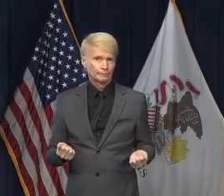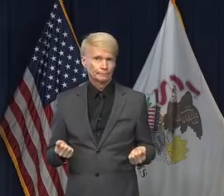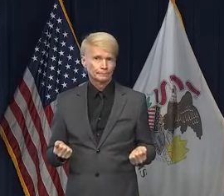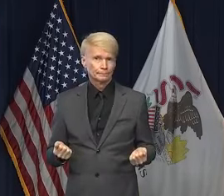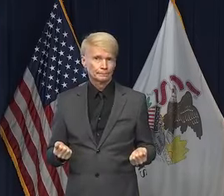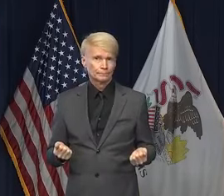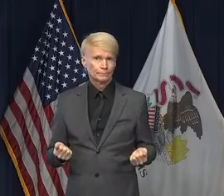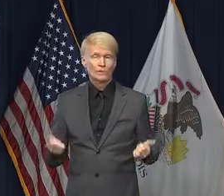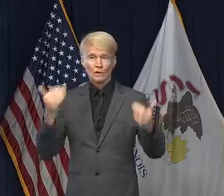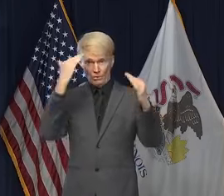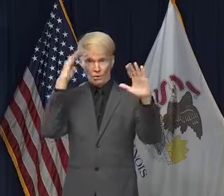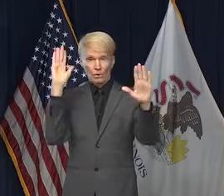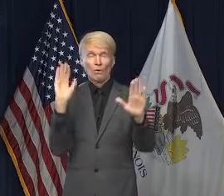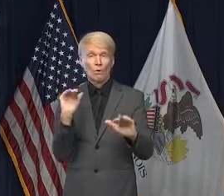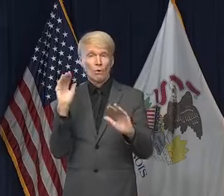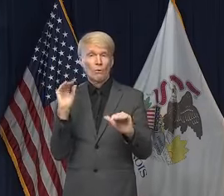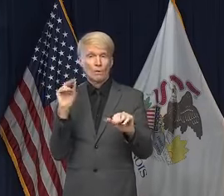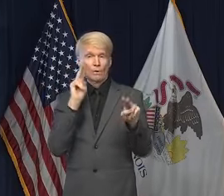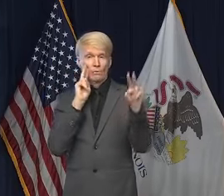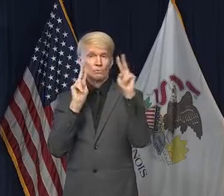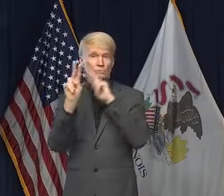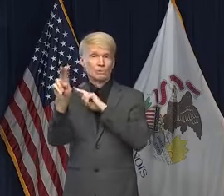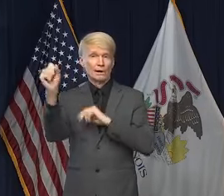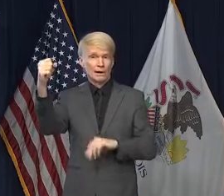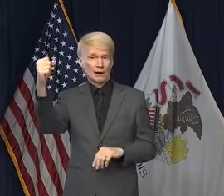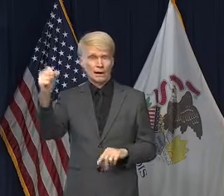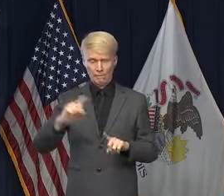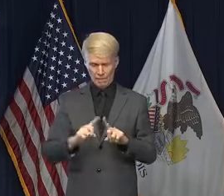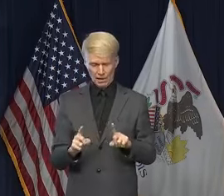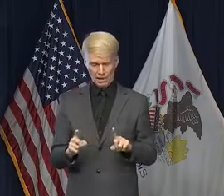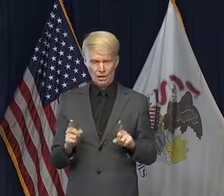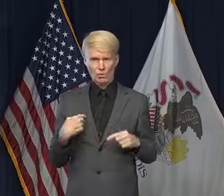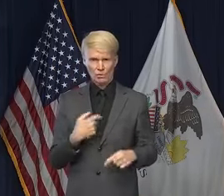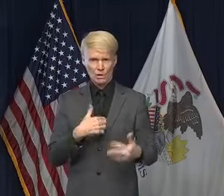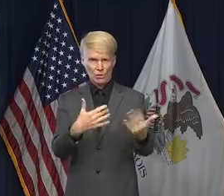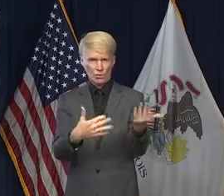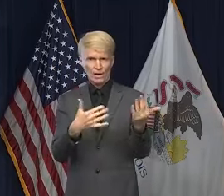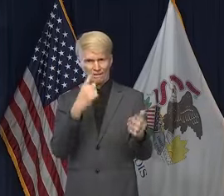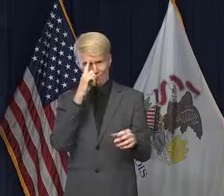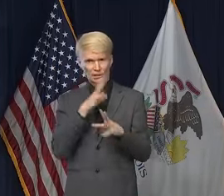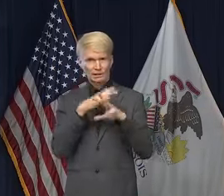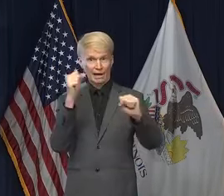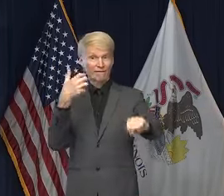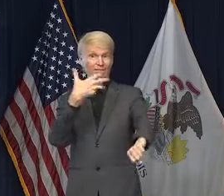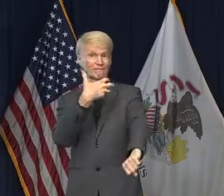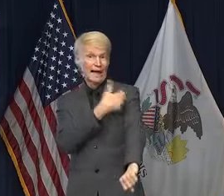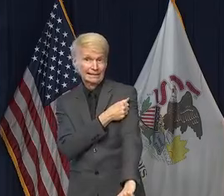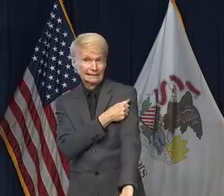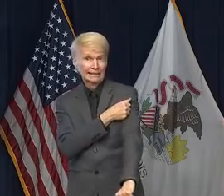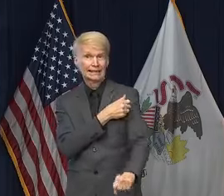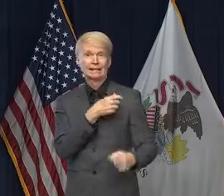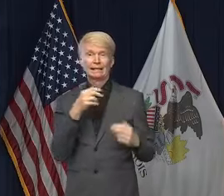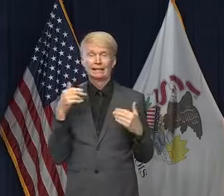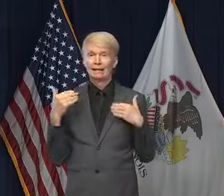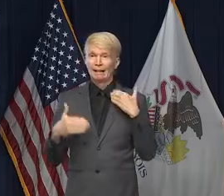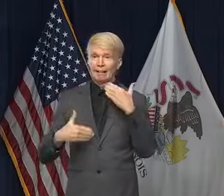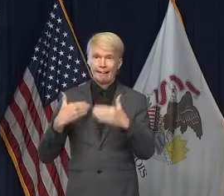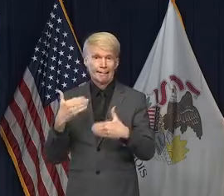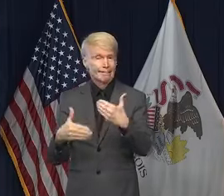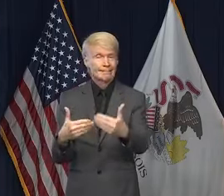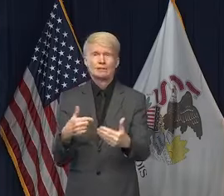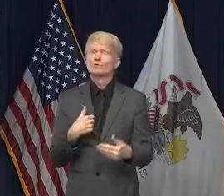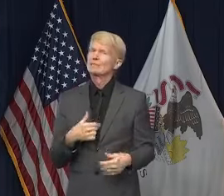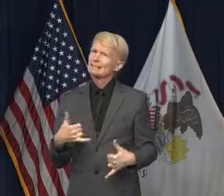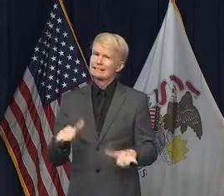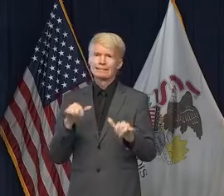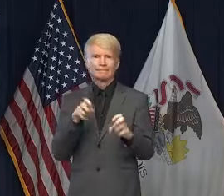There is hope on the horizon. But while we await a safe and effective vaccine, it's important to remember that we need to continue to be